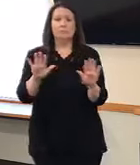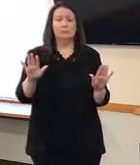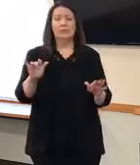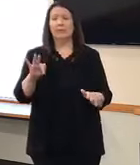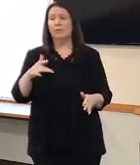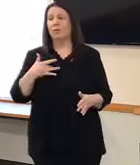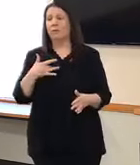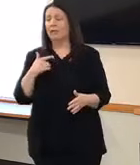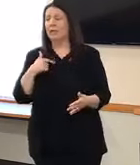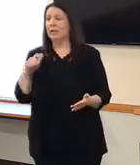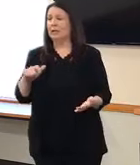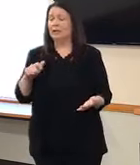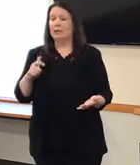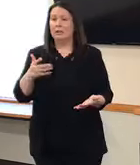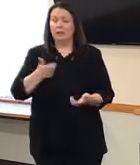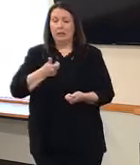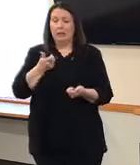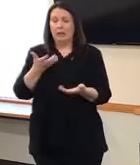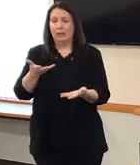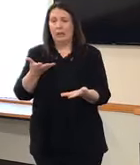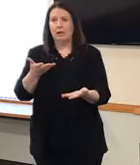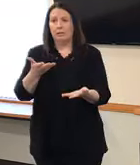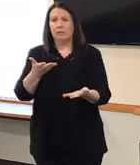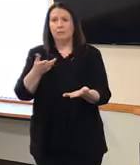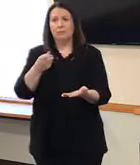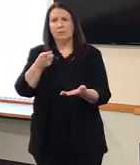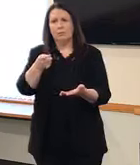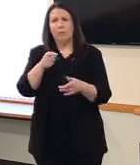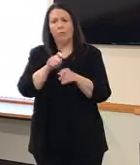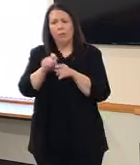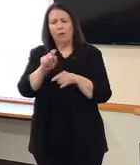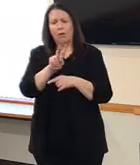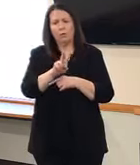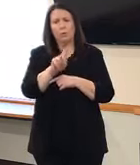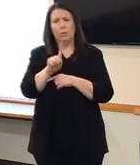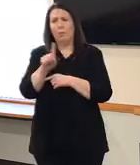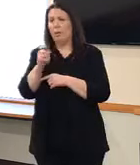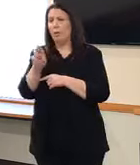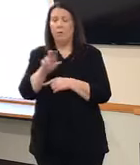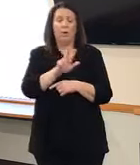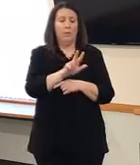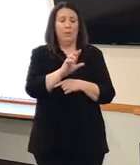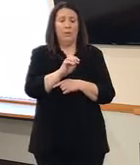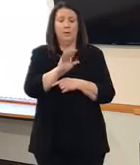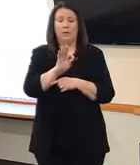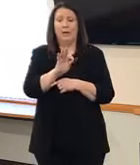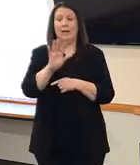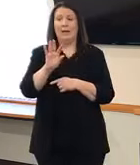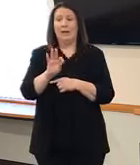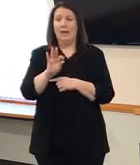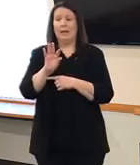ask for help. Dial 2-1-1 or call 309-999